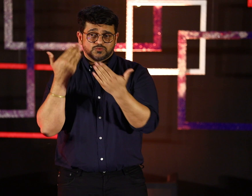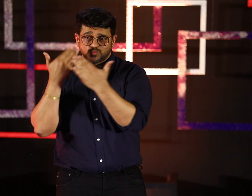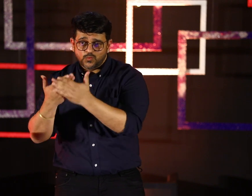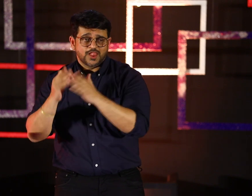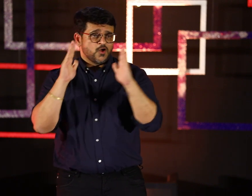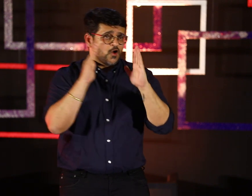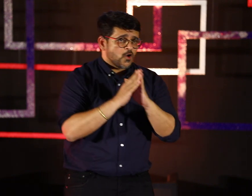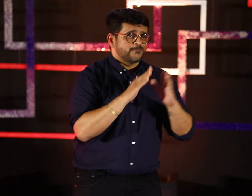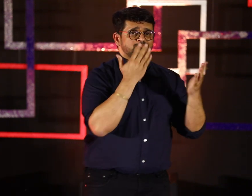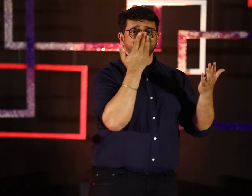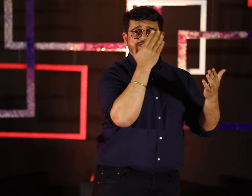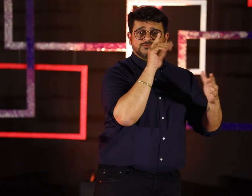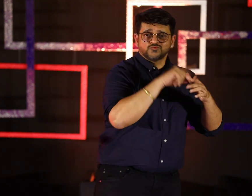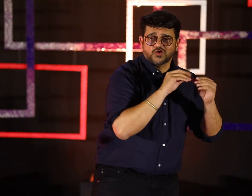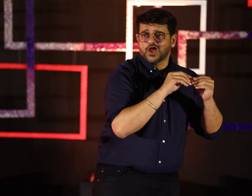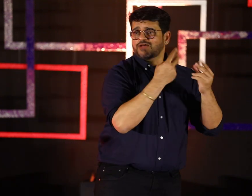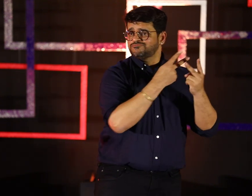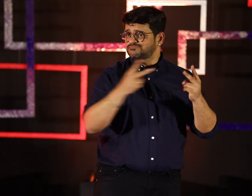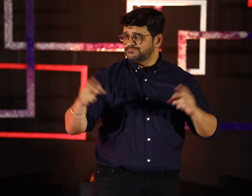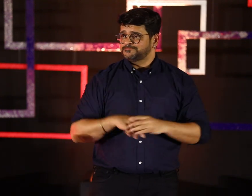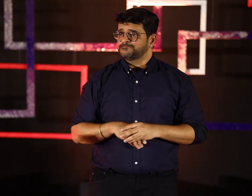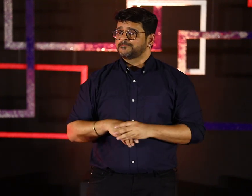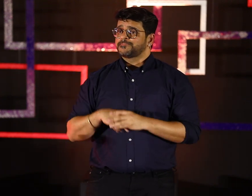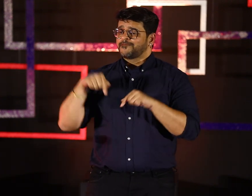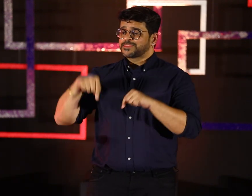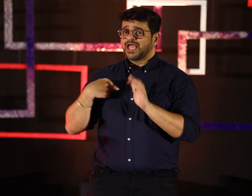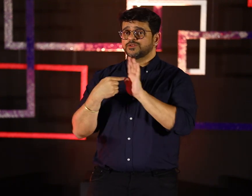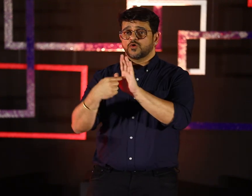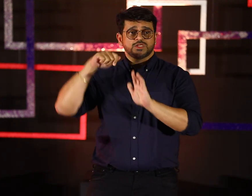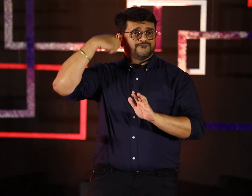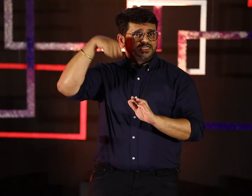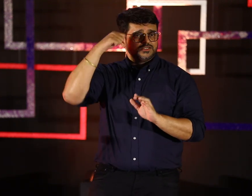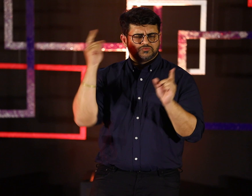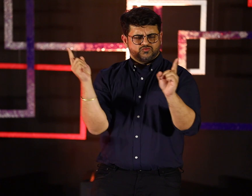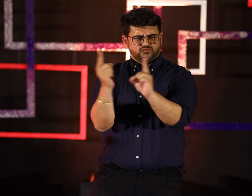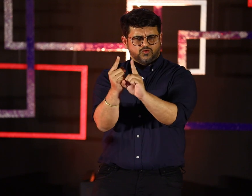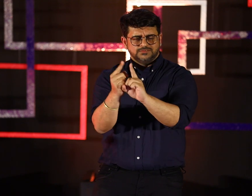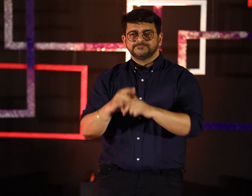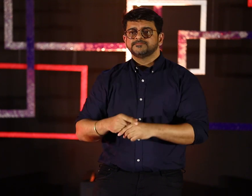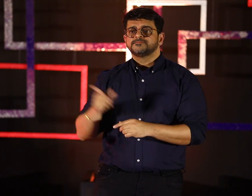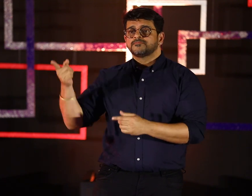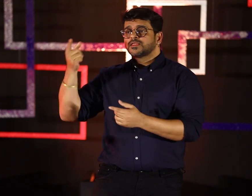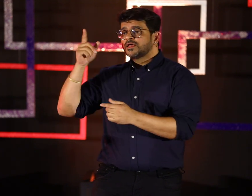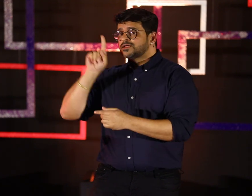All these misconceptions in schools, at workplaces, at important public places, now we are going to show you a very short video.